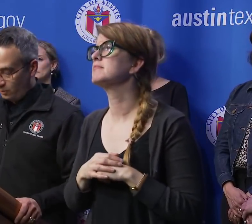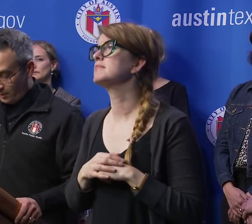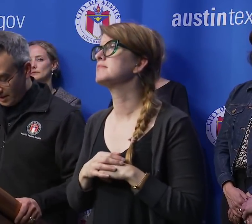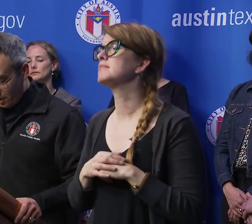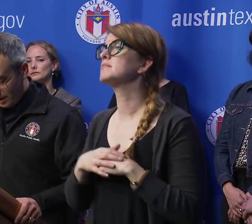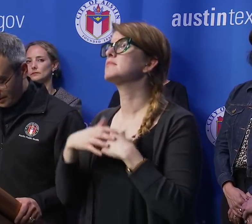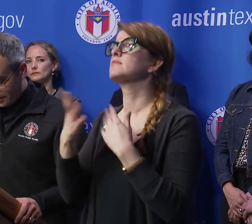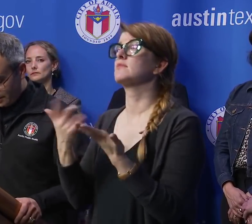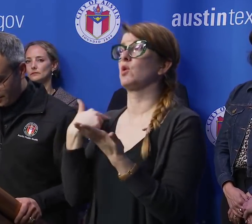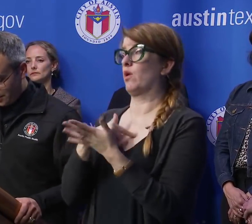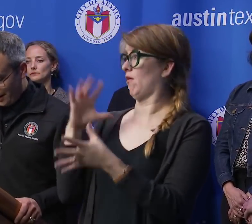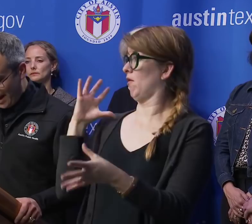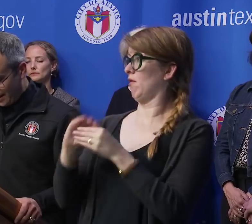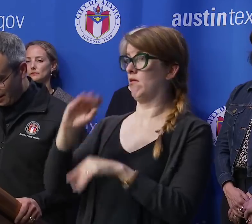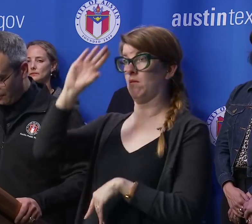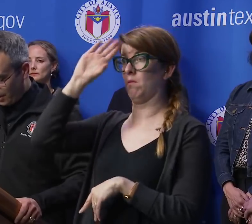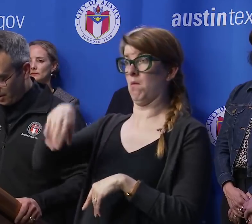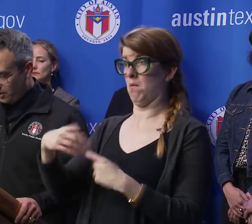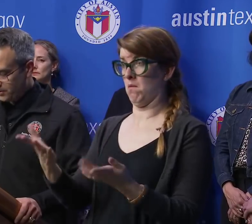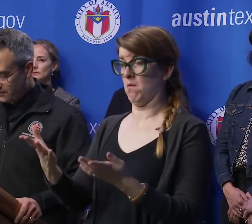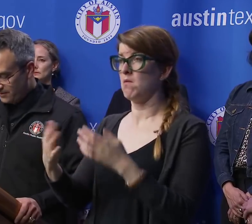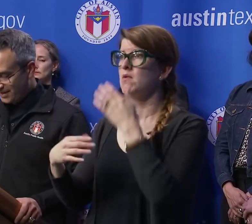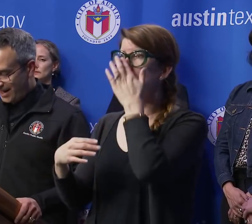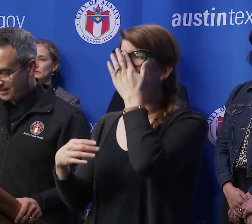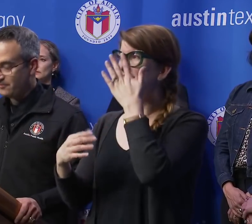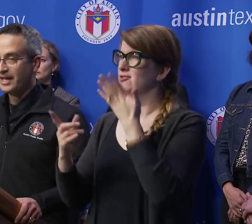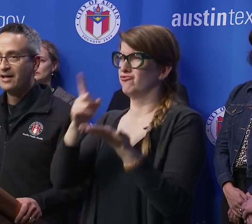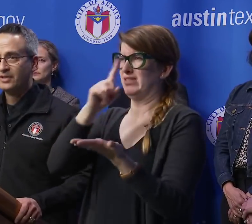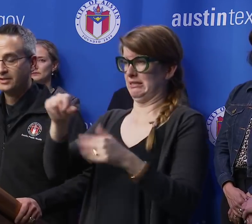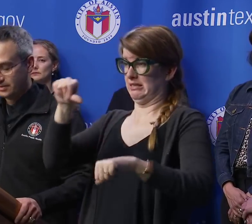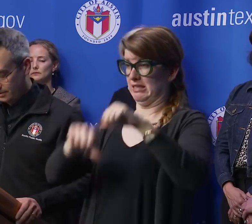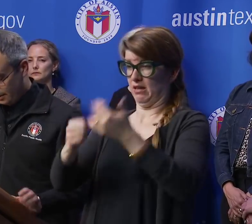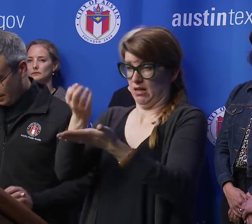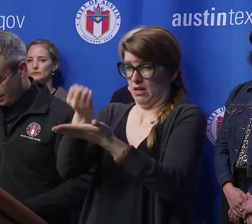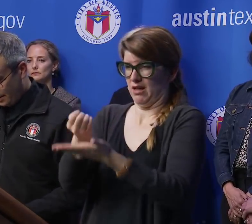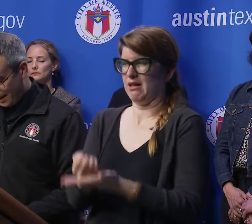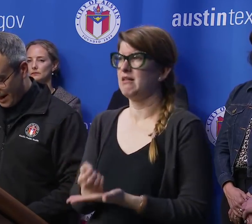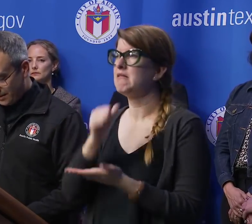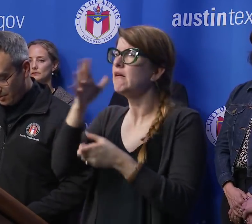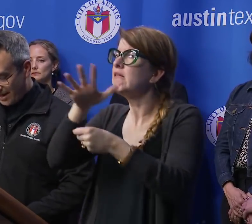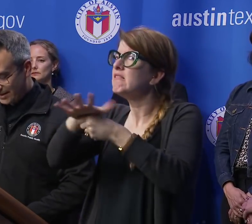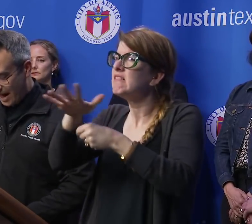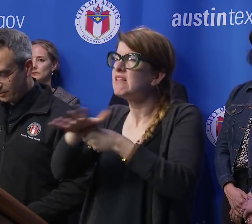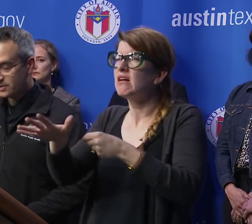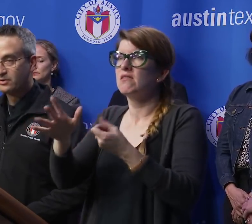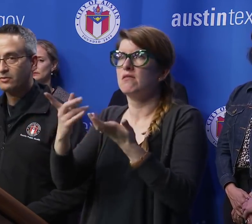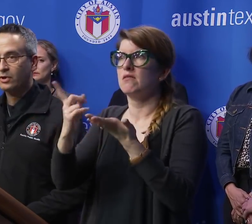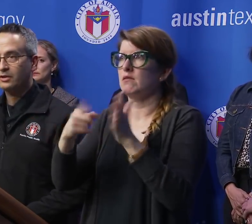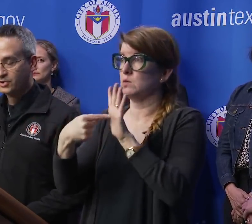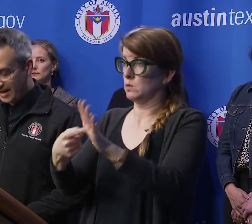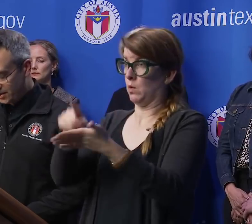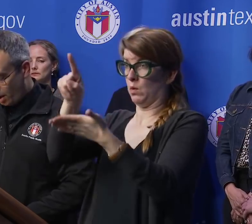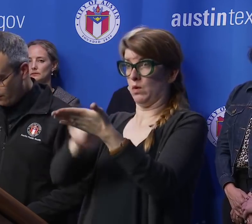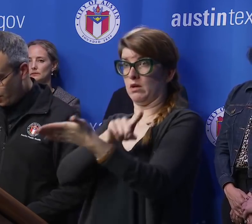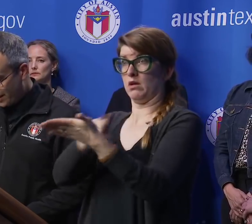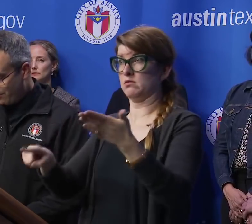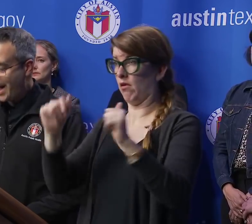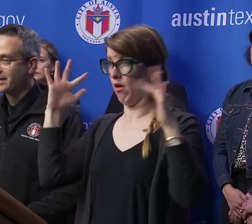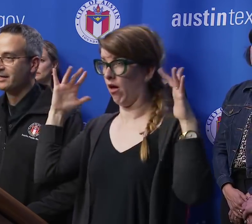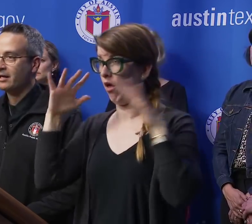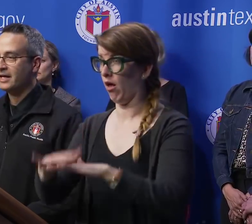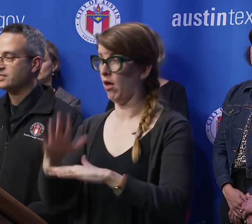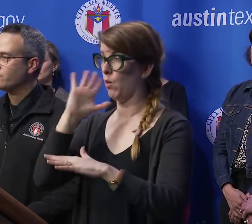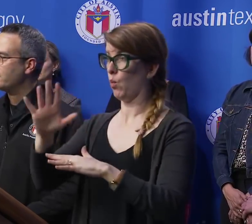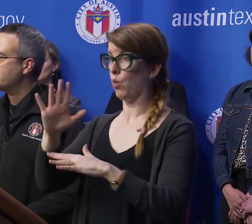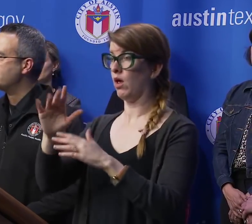What we know is there's a lack of conclusive scientific evidence that canceling mass gatherings will change the overall